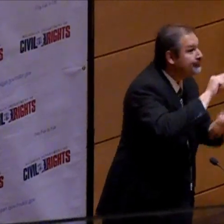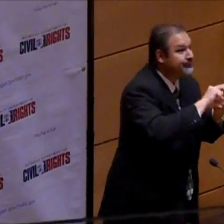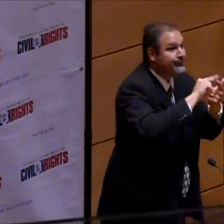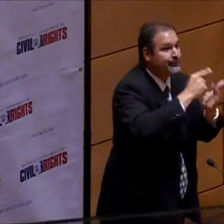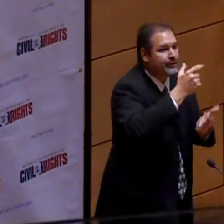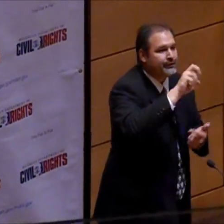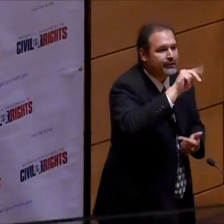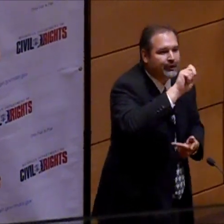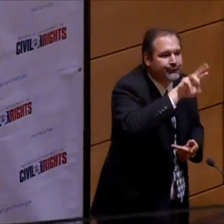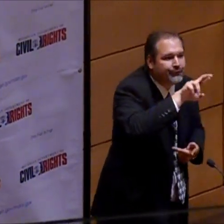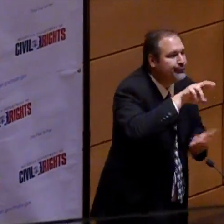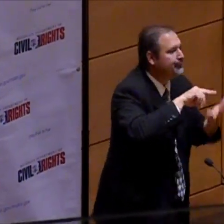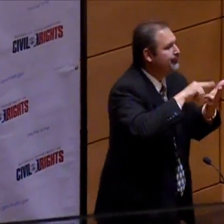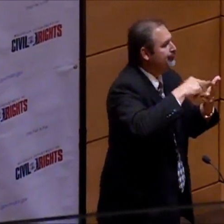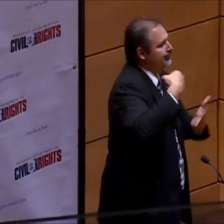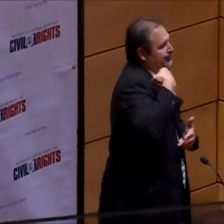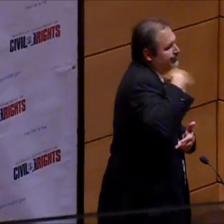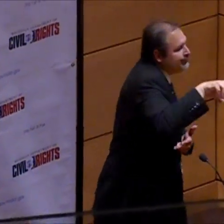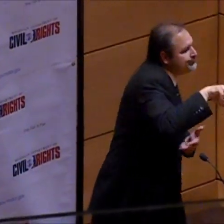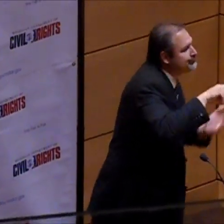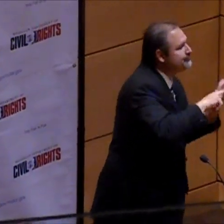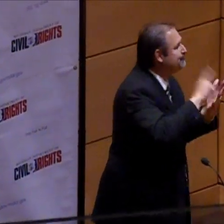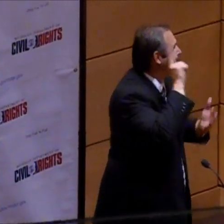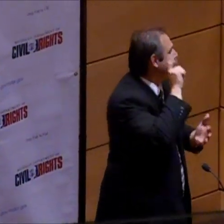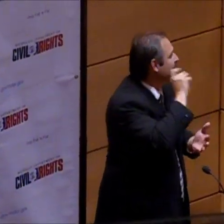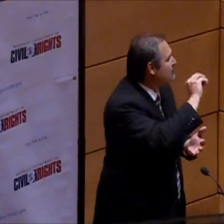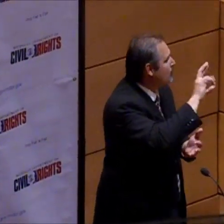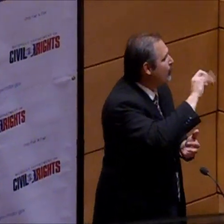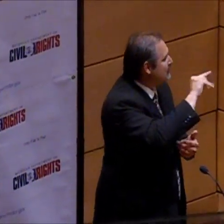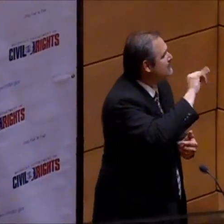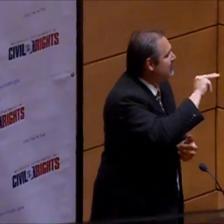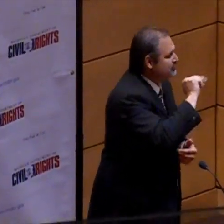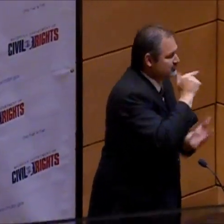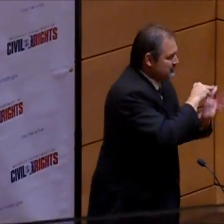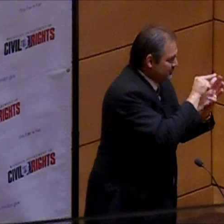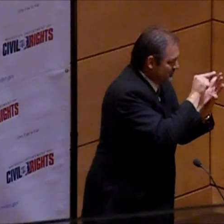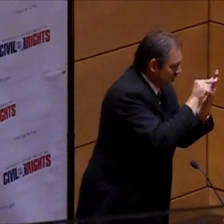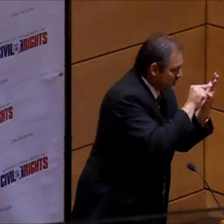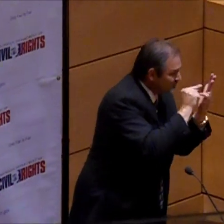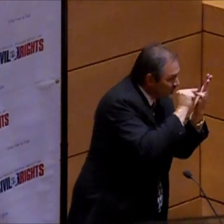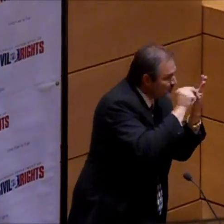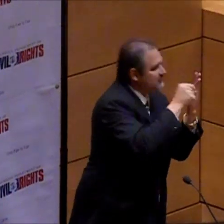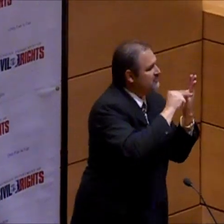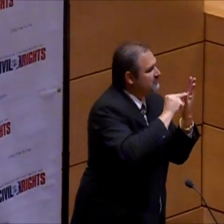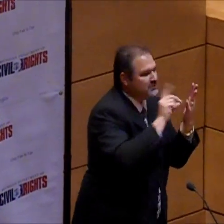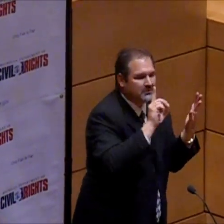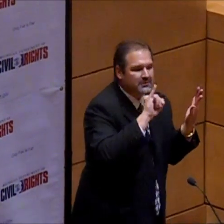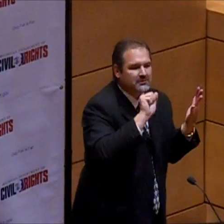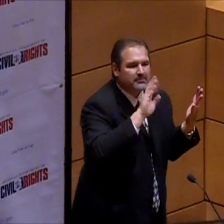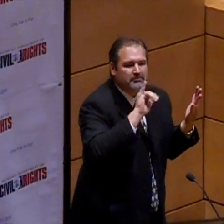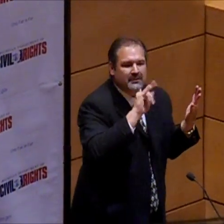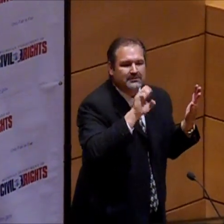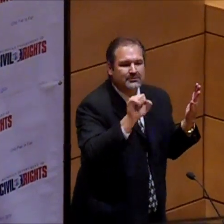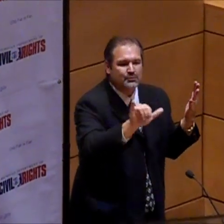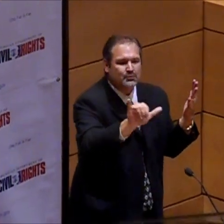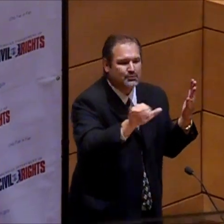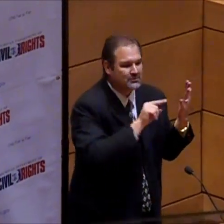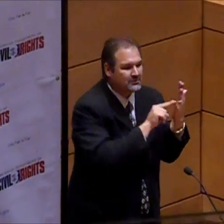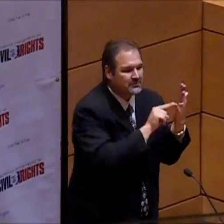people too. We just don't want focus on gender or religion or sexual orientation. It's not just limited to those. There's also people who are disabled.